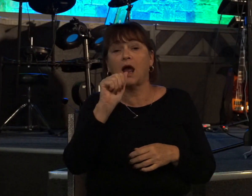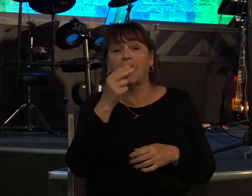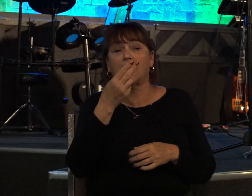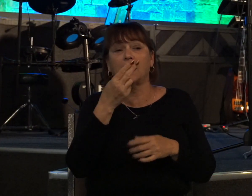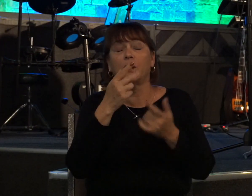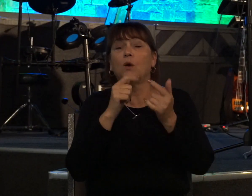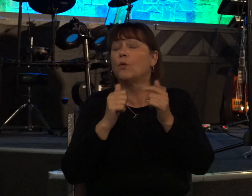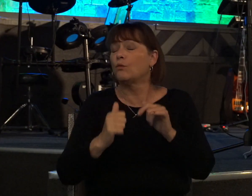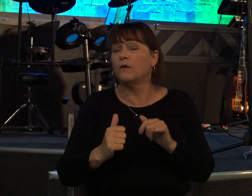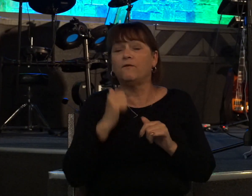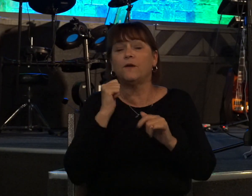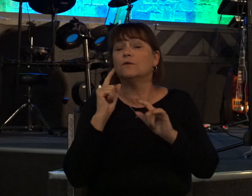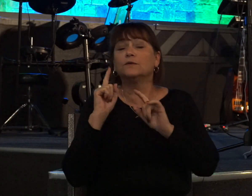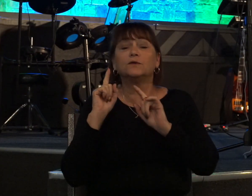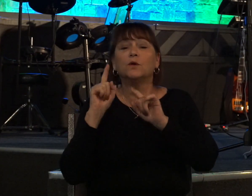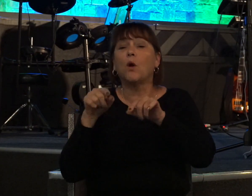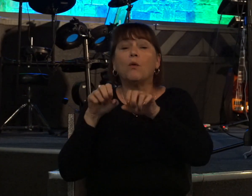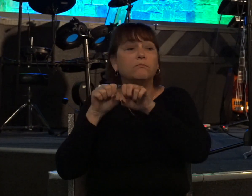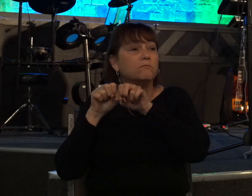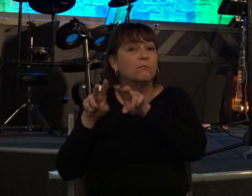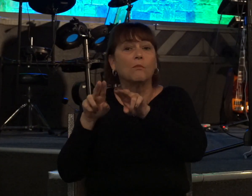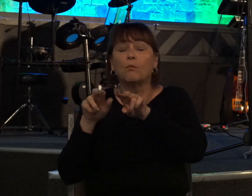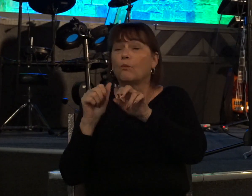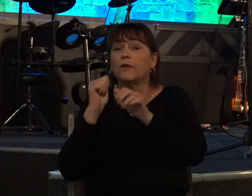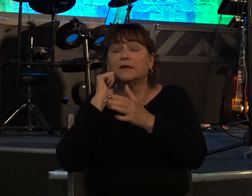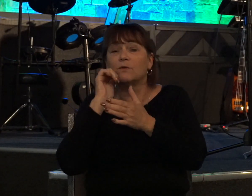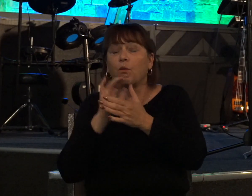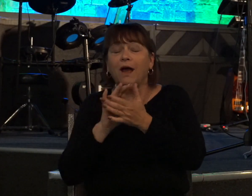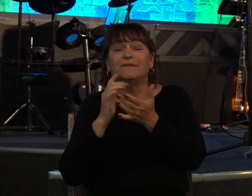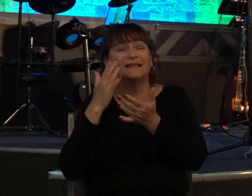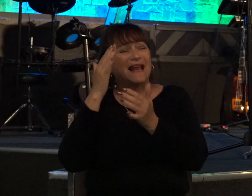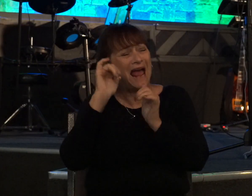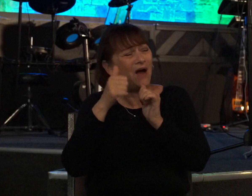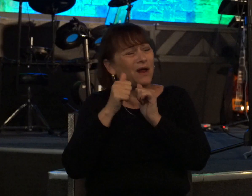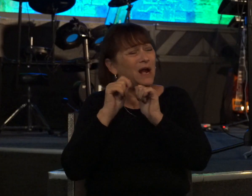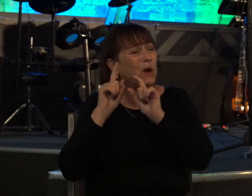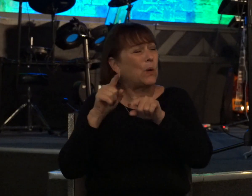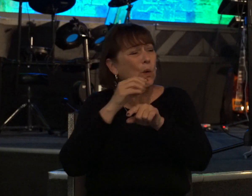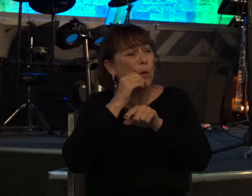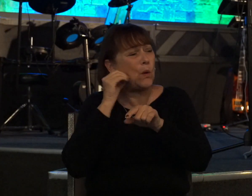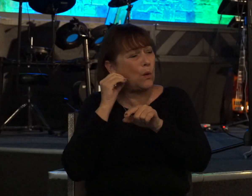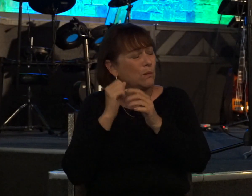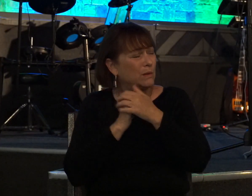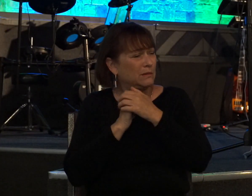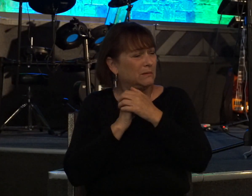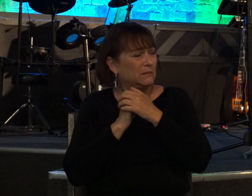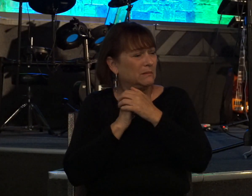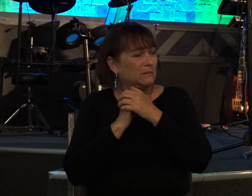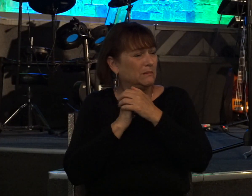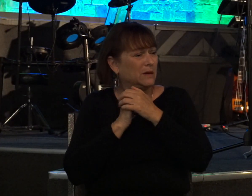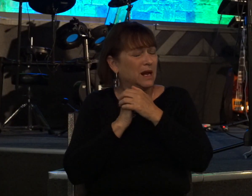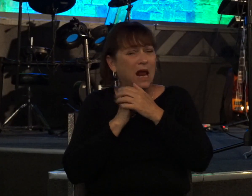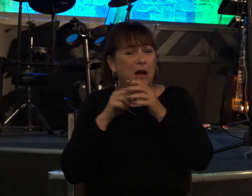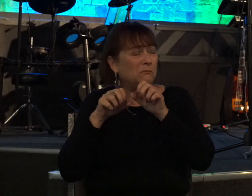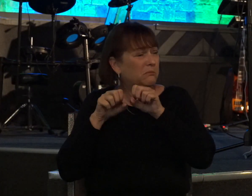bed with his wife why well he says how can i go home and and be with my wife when my